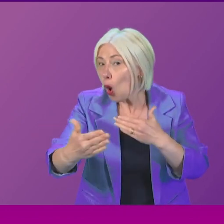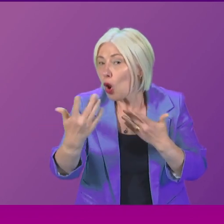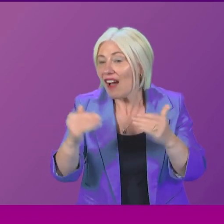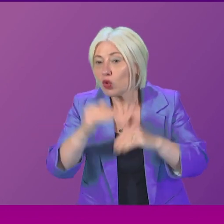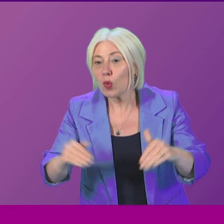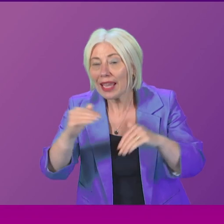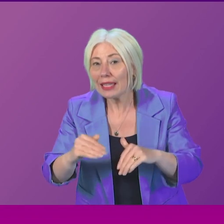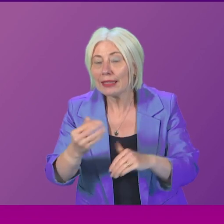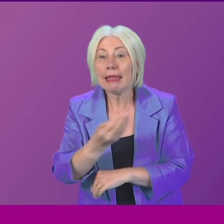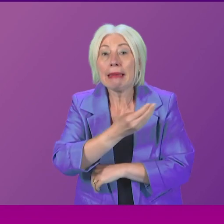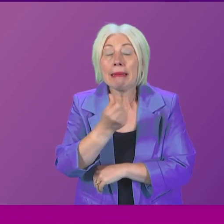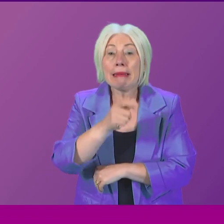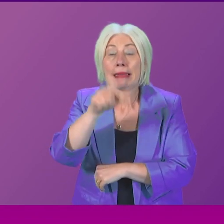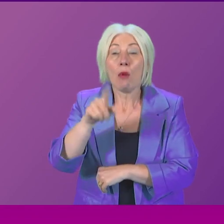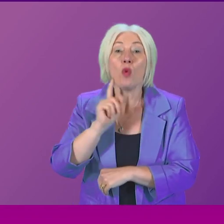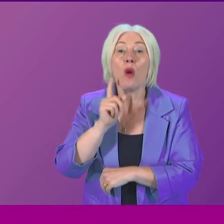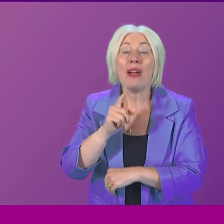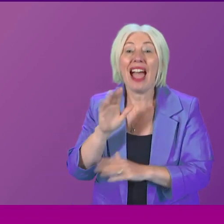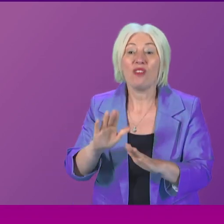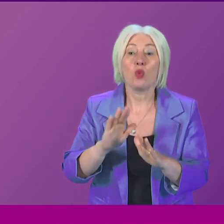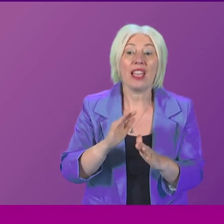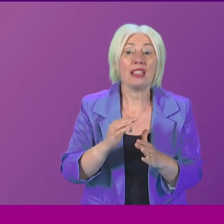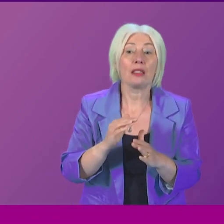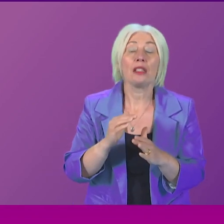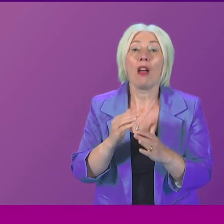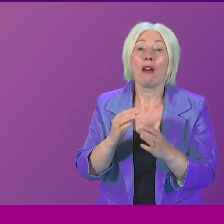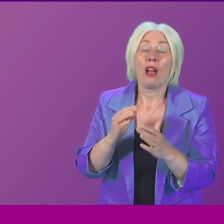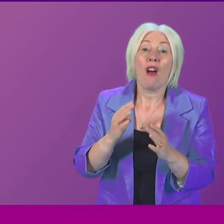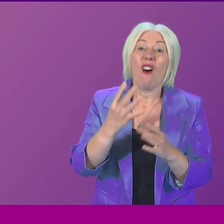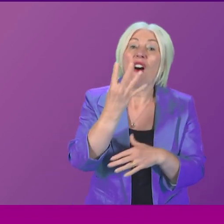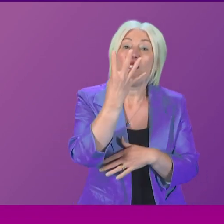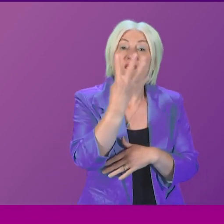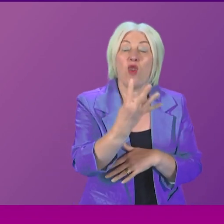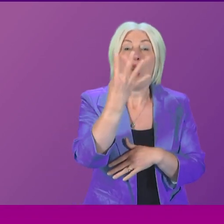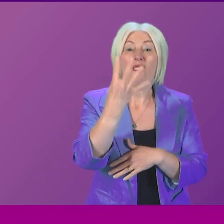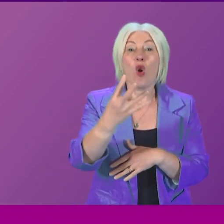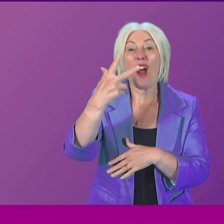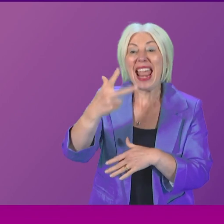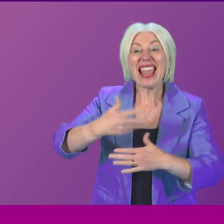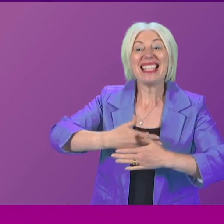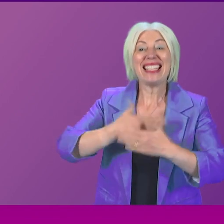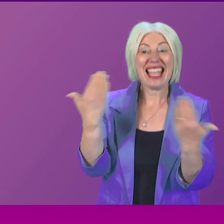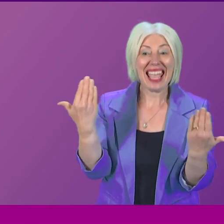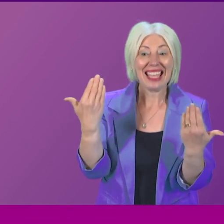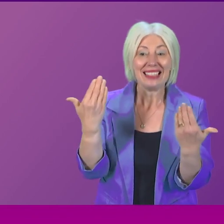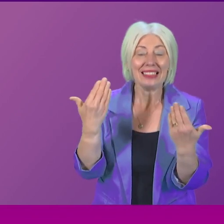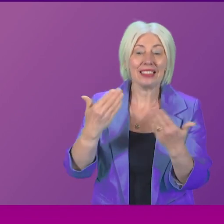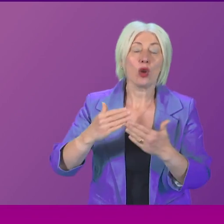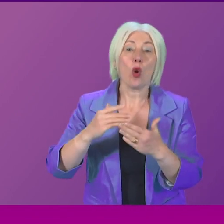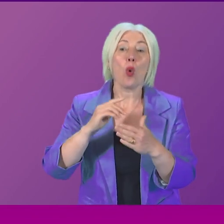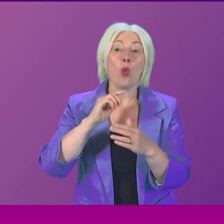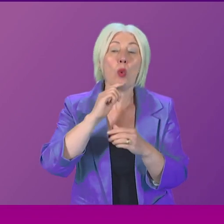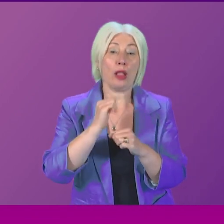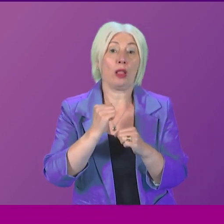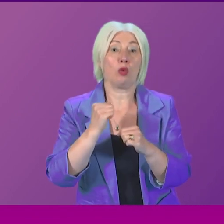given that some are being forced to wait as long as 448 days? Will he take action to end these unacceptable